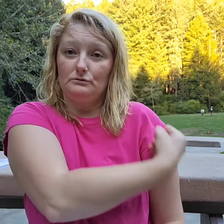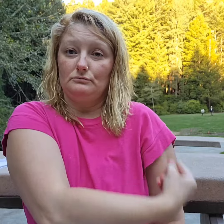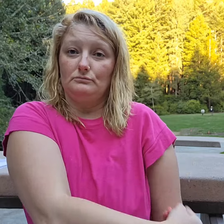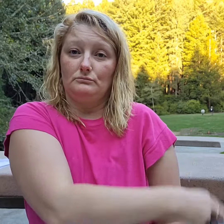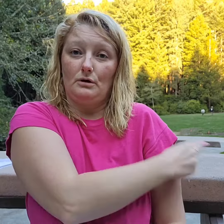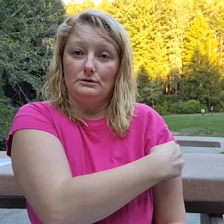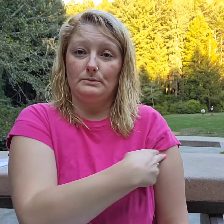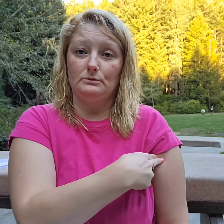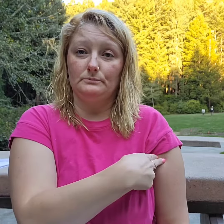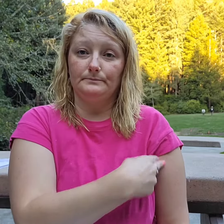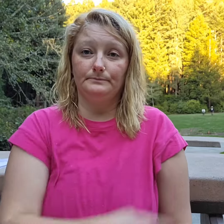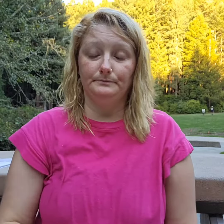Hospital.